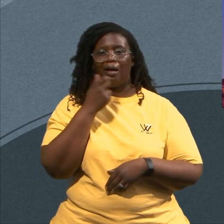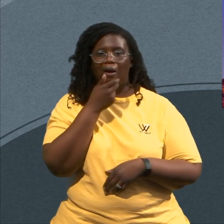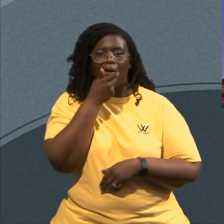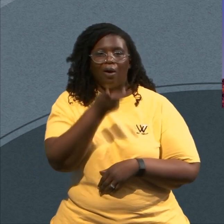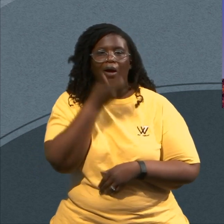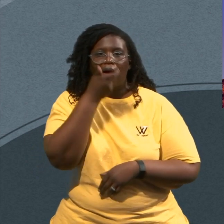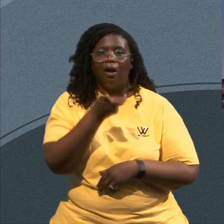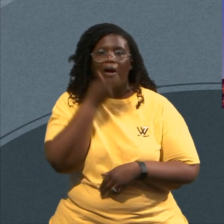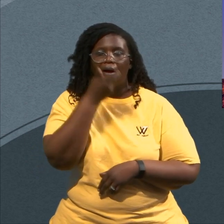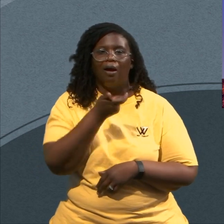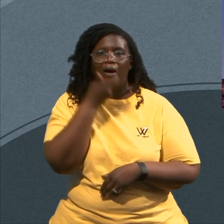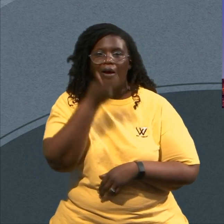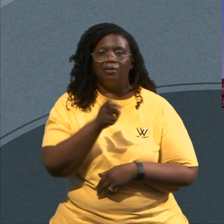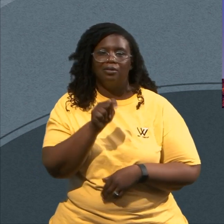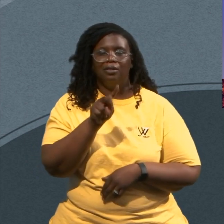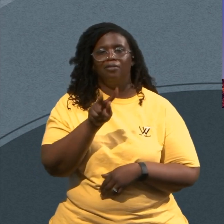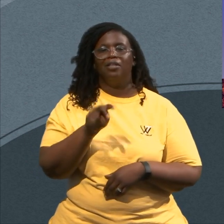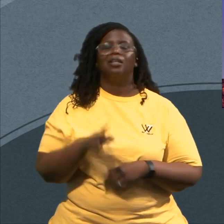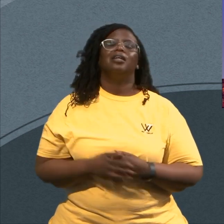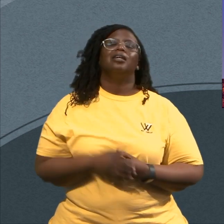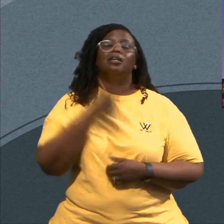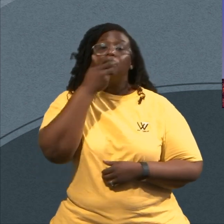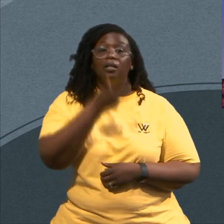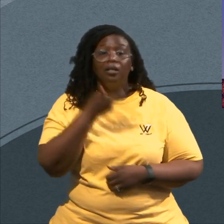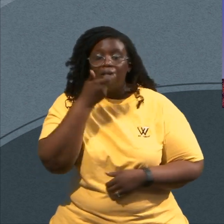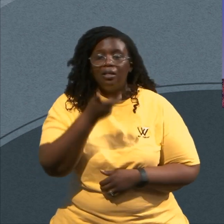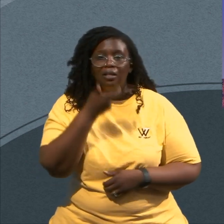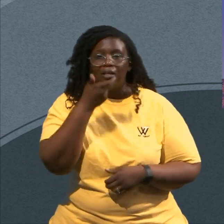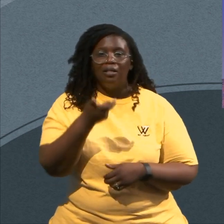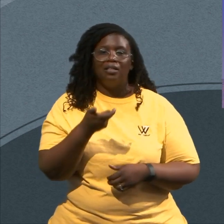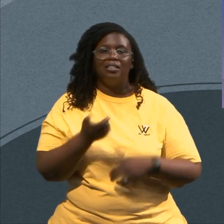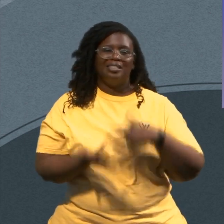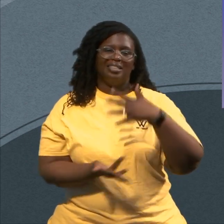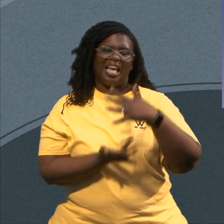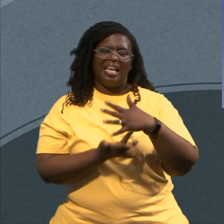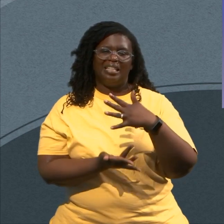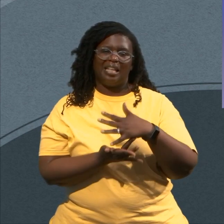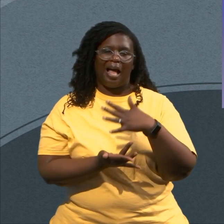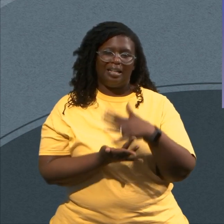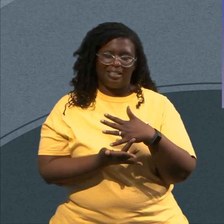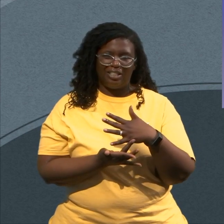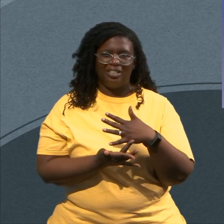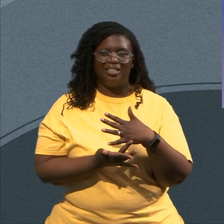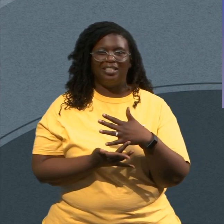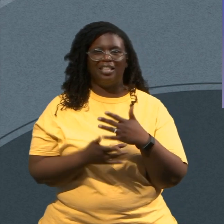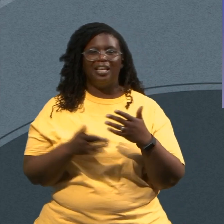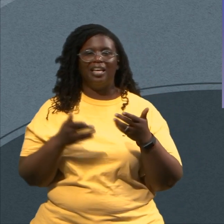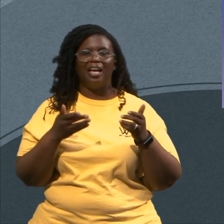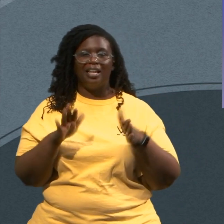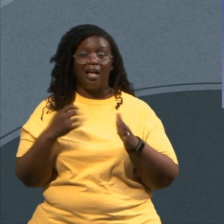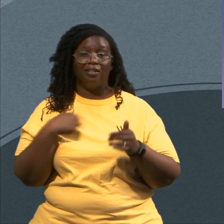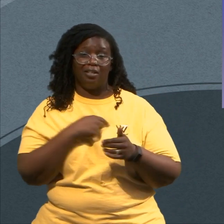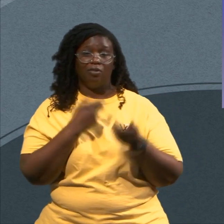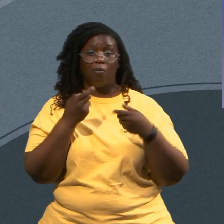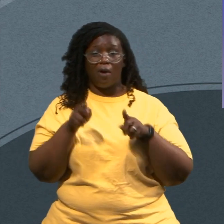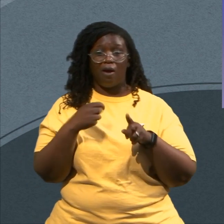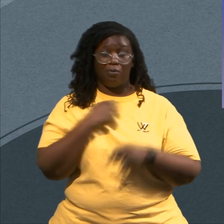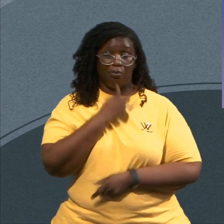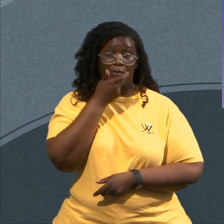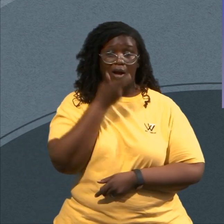technology Give us the opportunity That while I'm in between episodes Or even